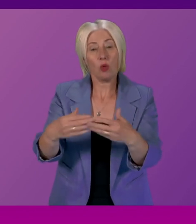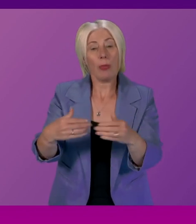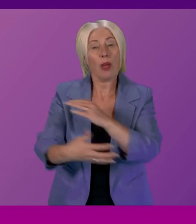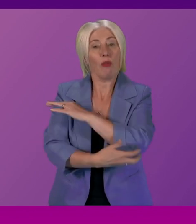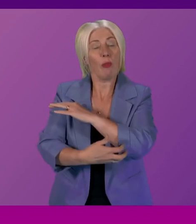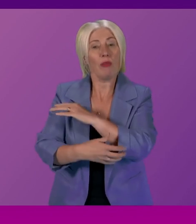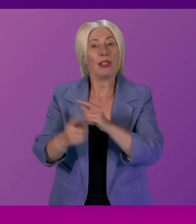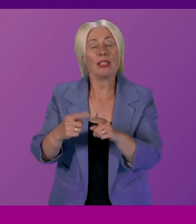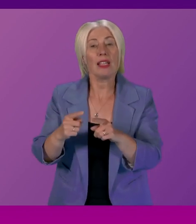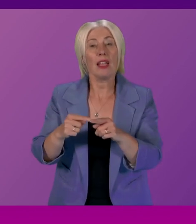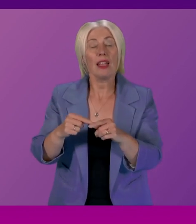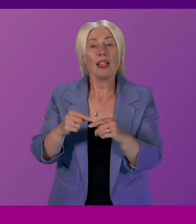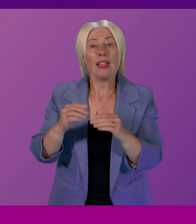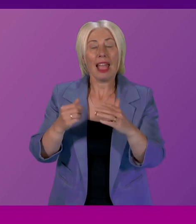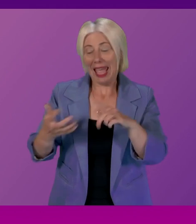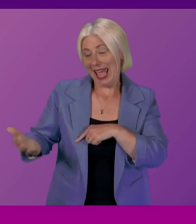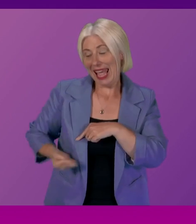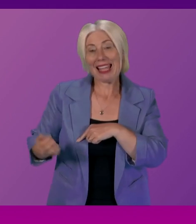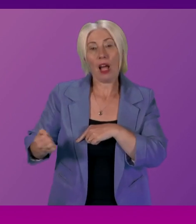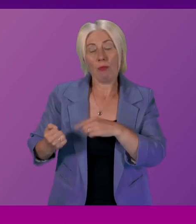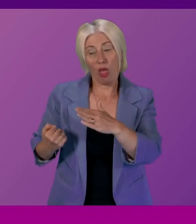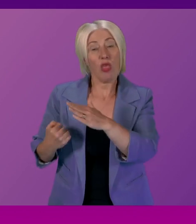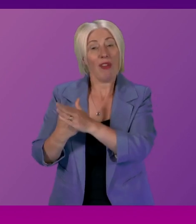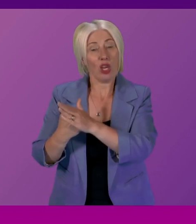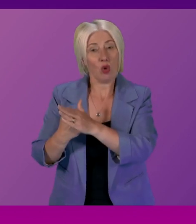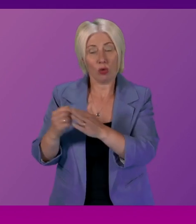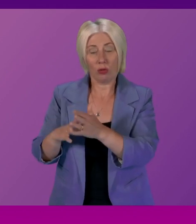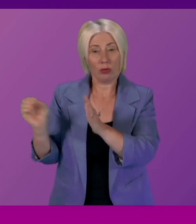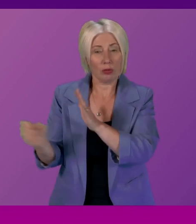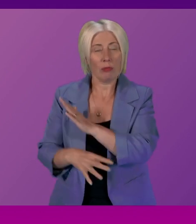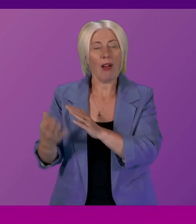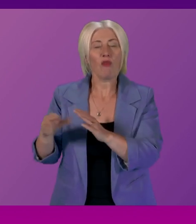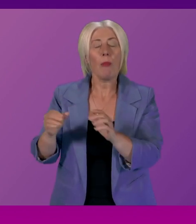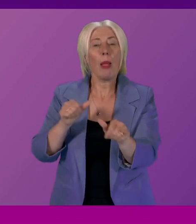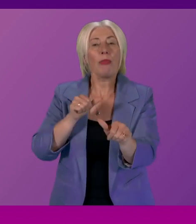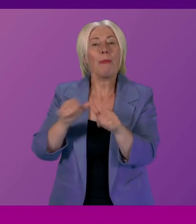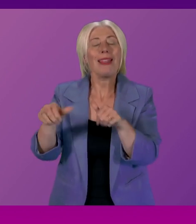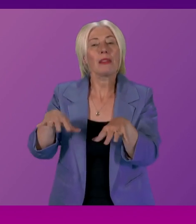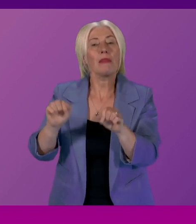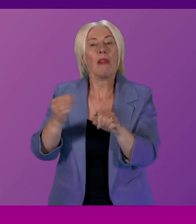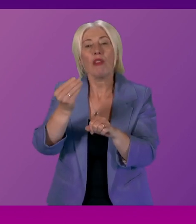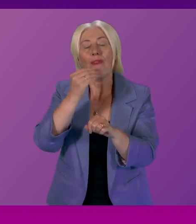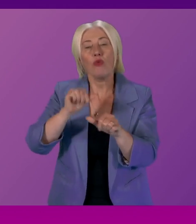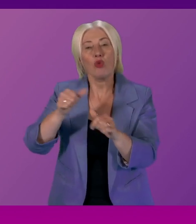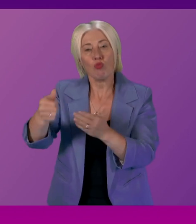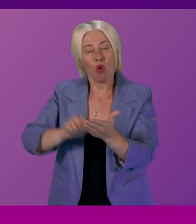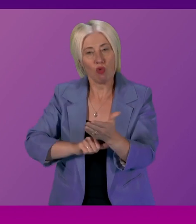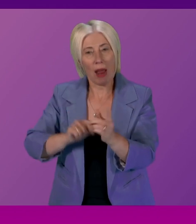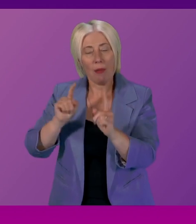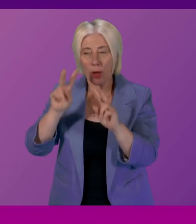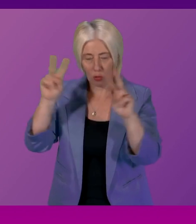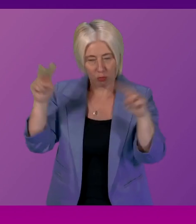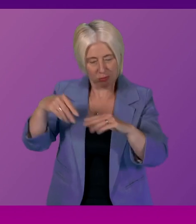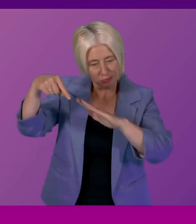as the removal of income thresholds from the best start foods programme but to address the root causes of poverty